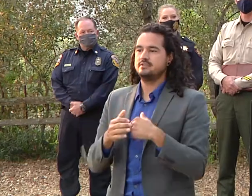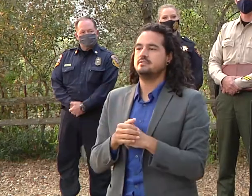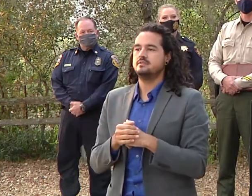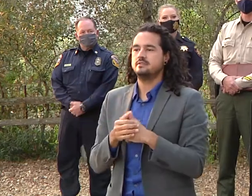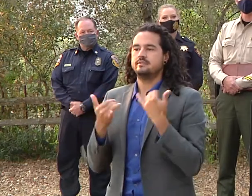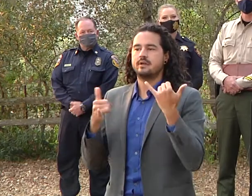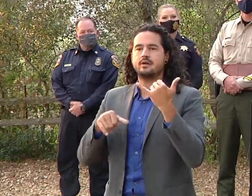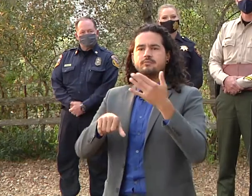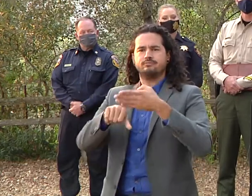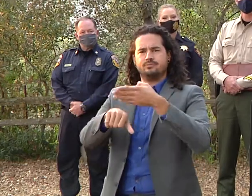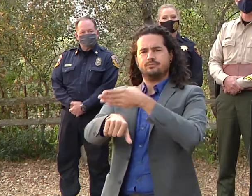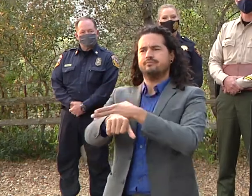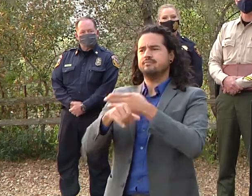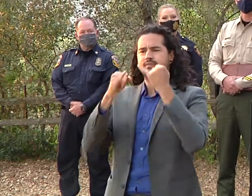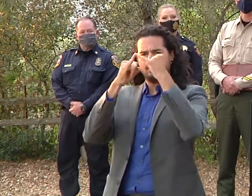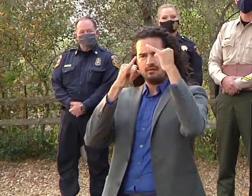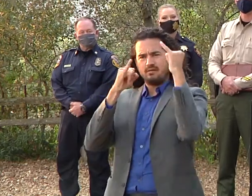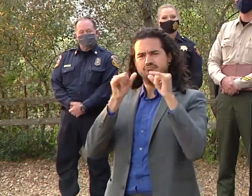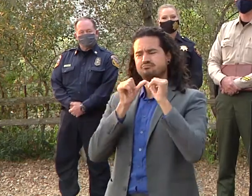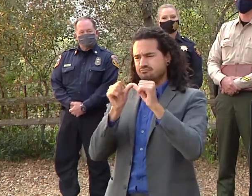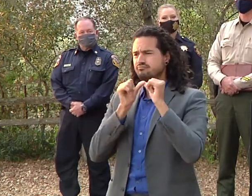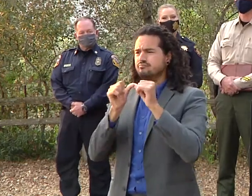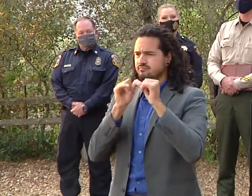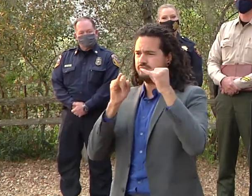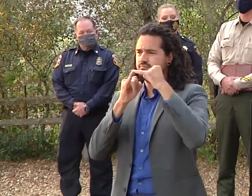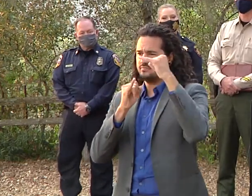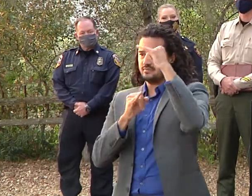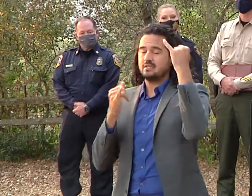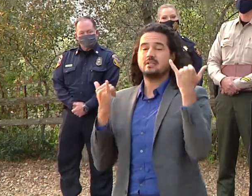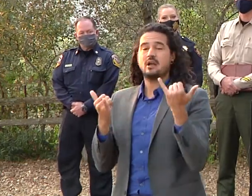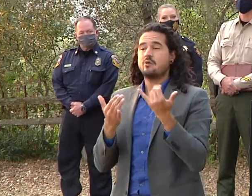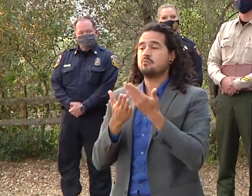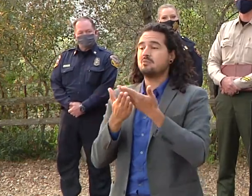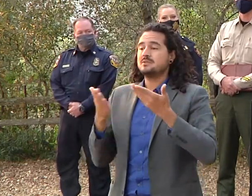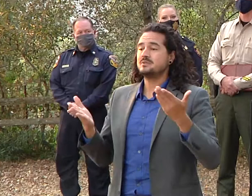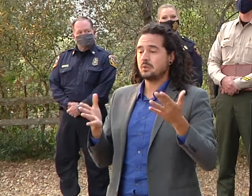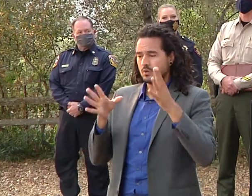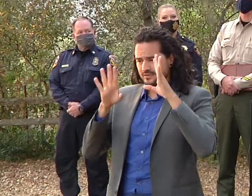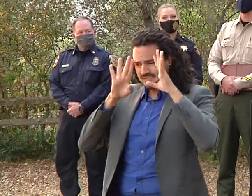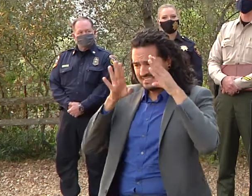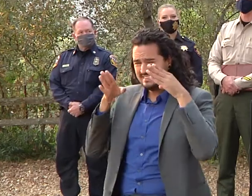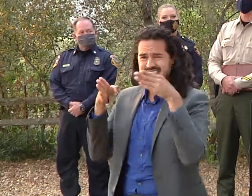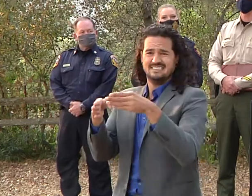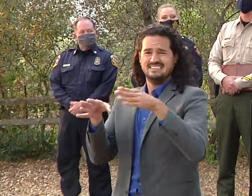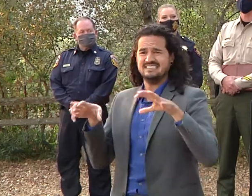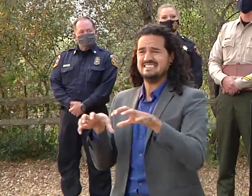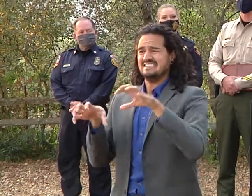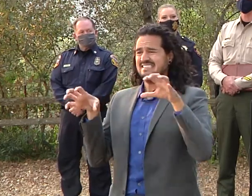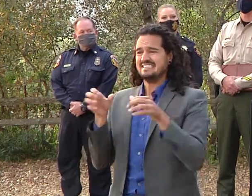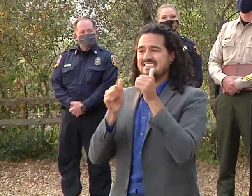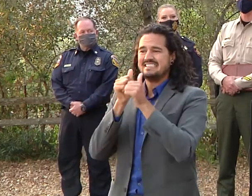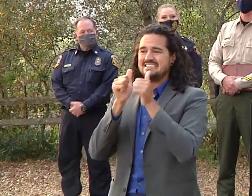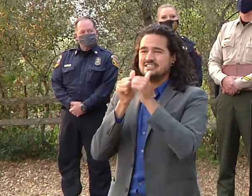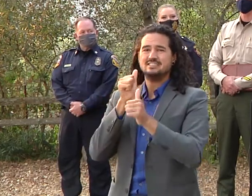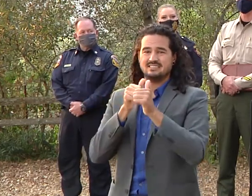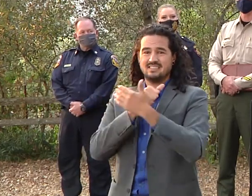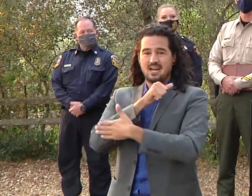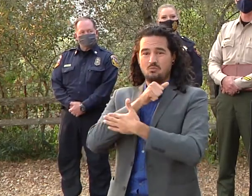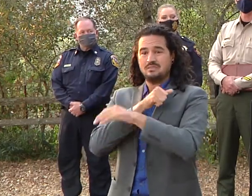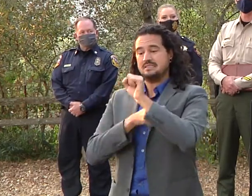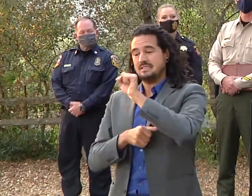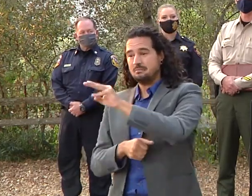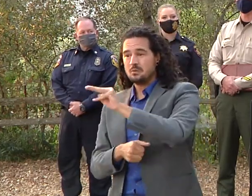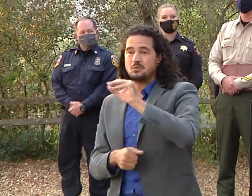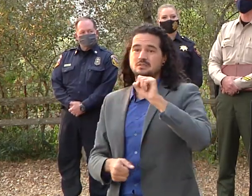recognizing that resources are very much being directed to each of the individual counties now instead of the incident it's each